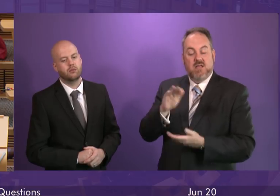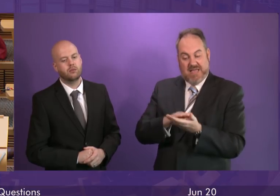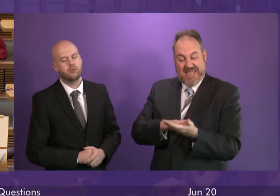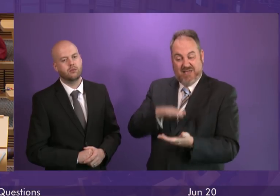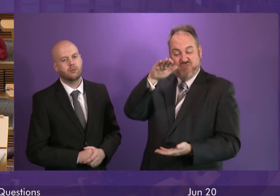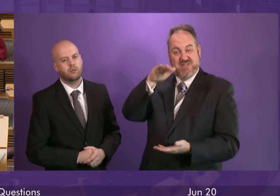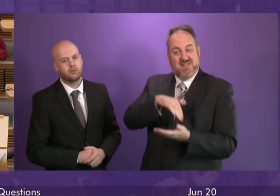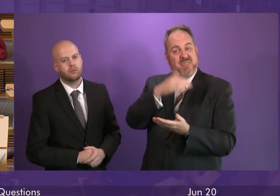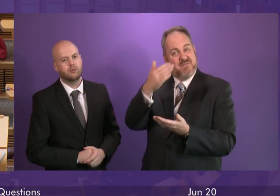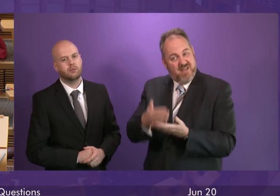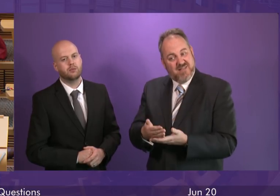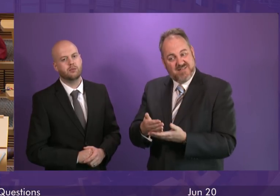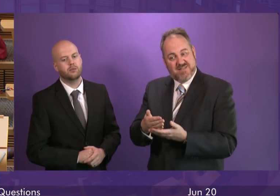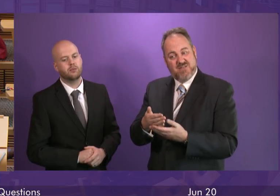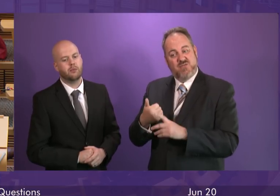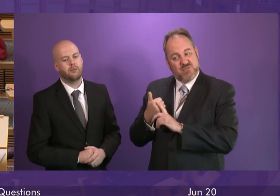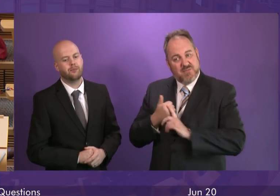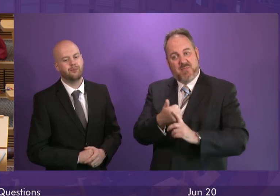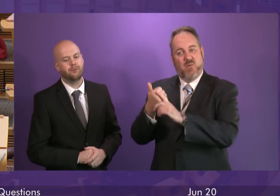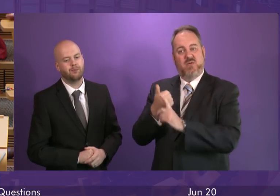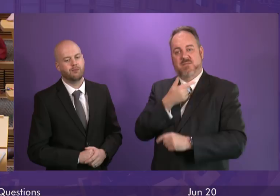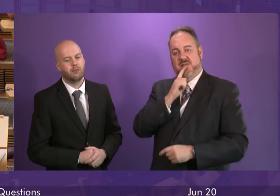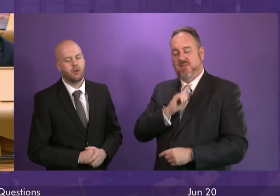terms the Scottish Welfare Fund provision?